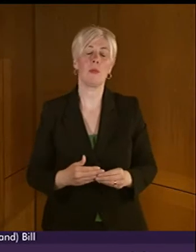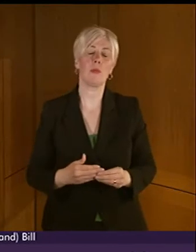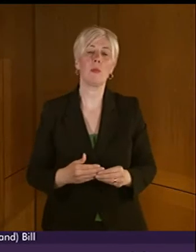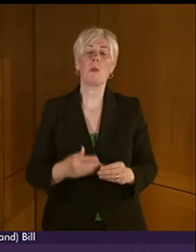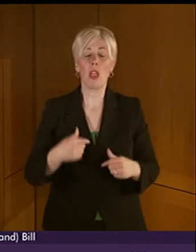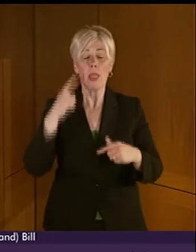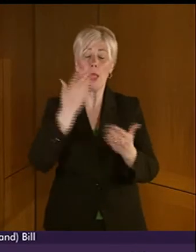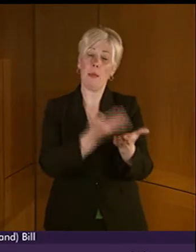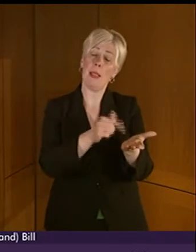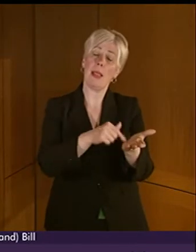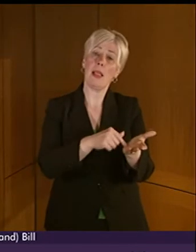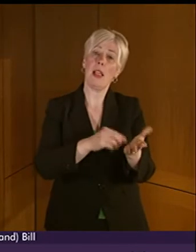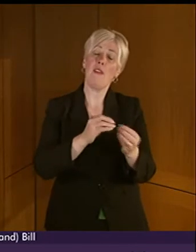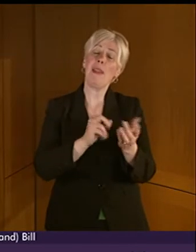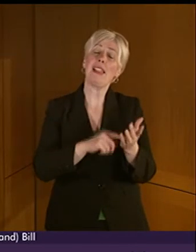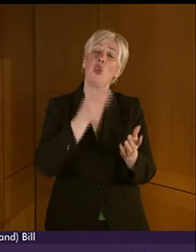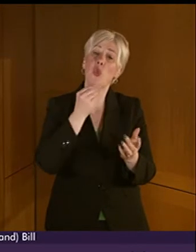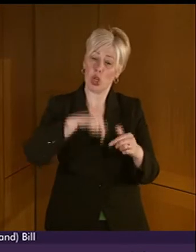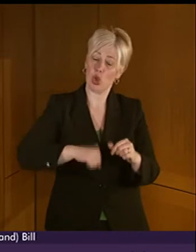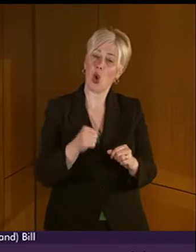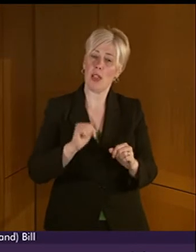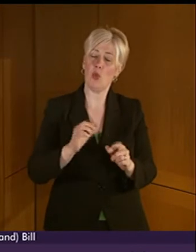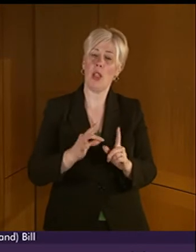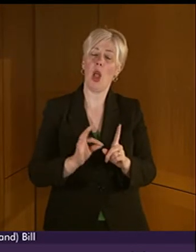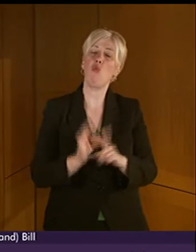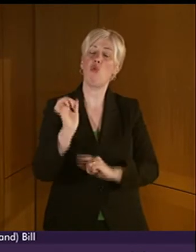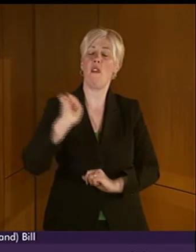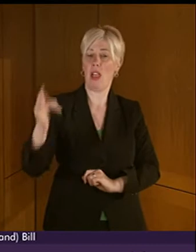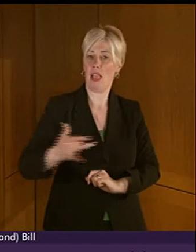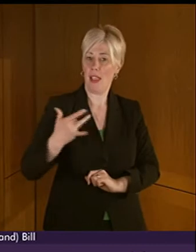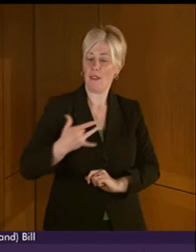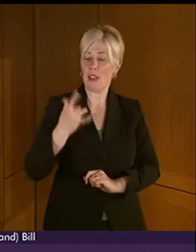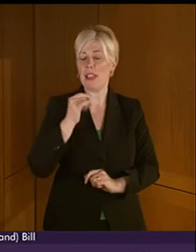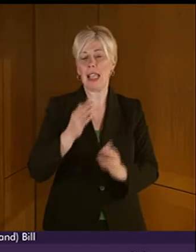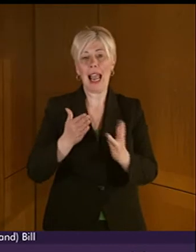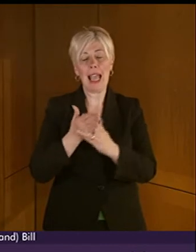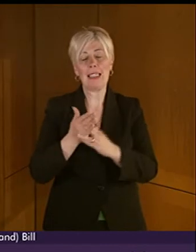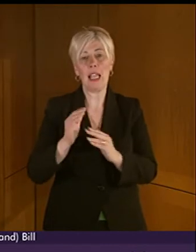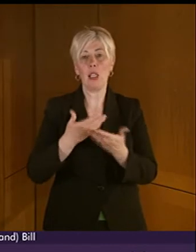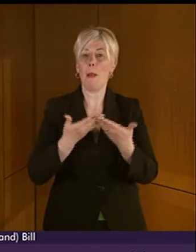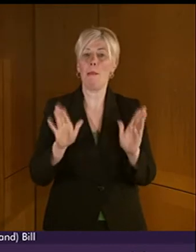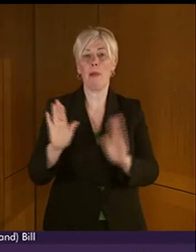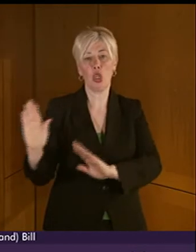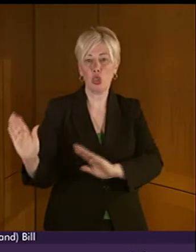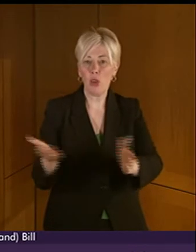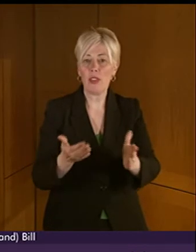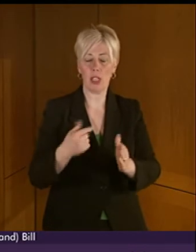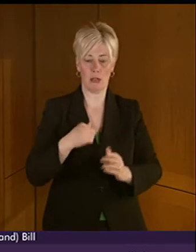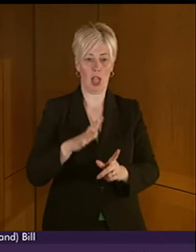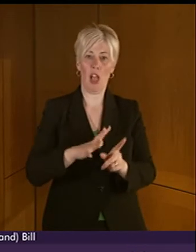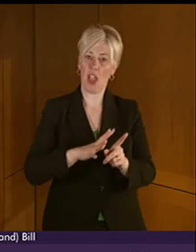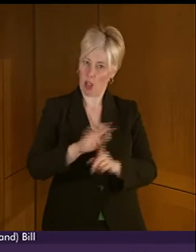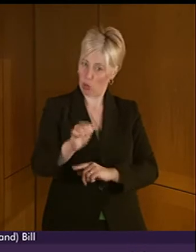would make BSL users in Scotland's lives better. It would ensure that they are able to access public services and feel that their distinct culture is